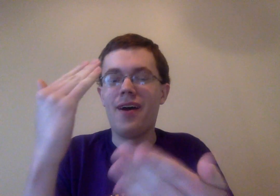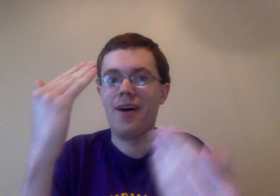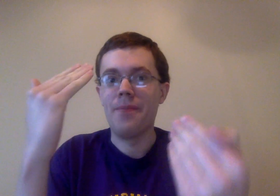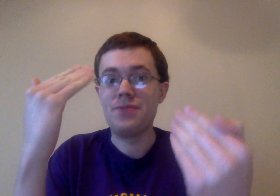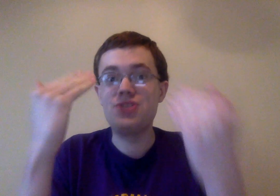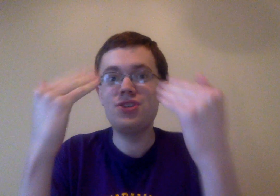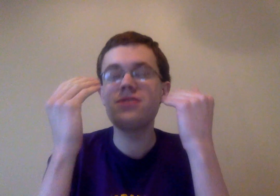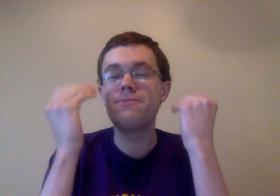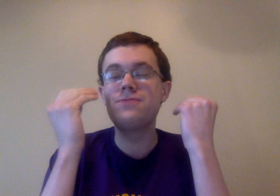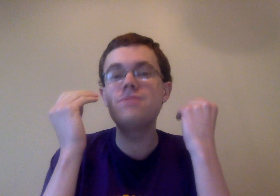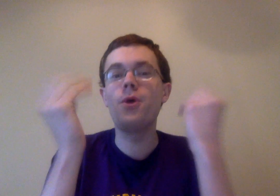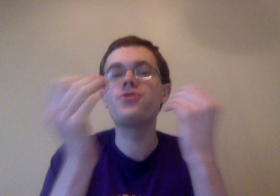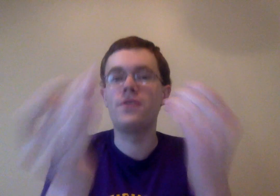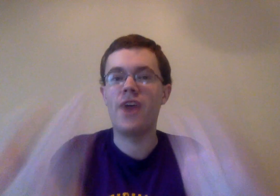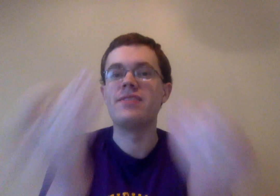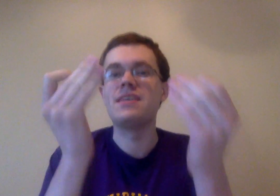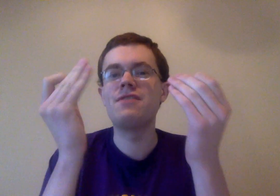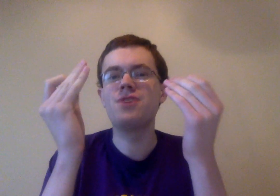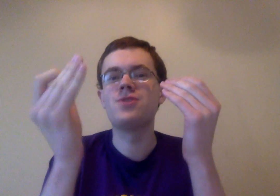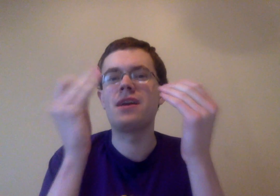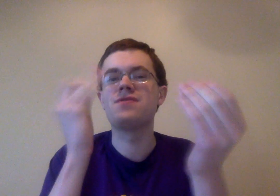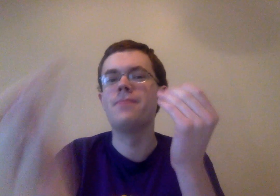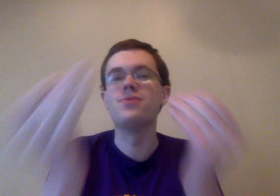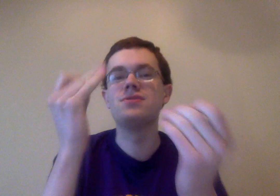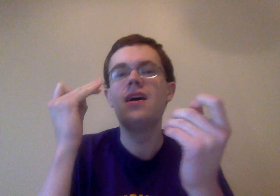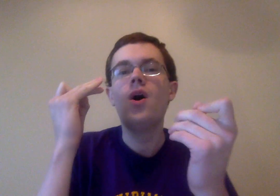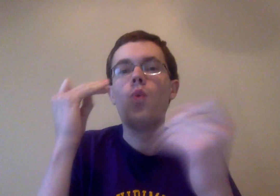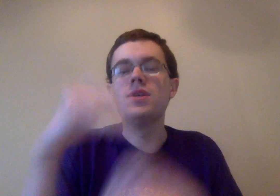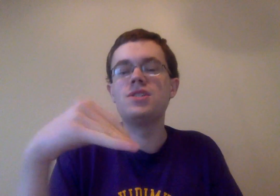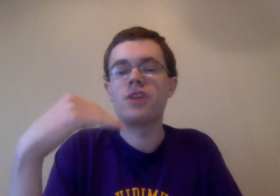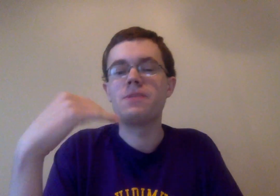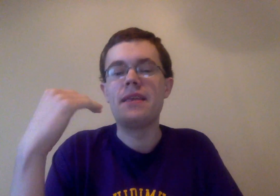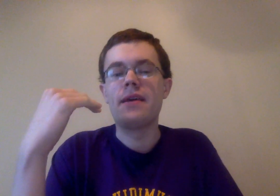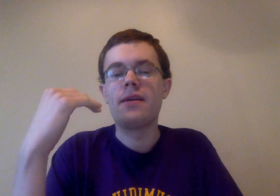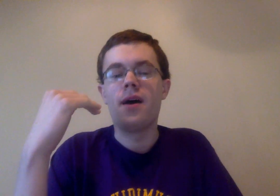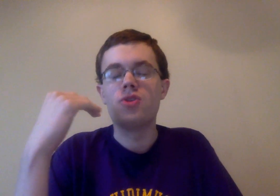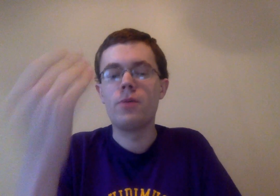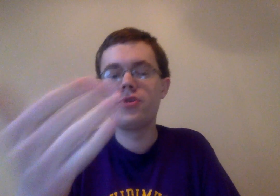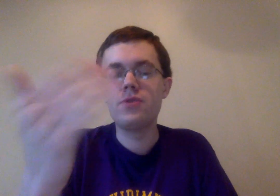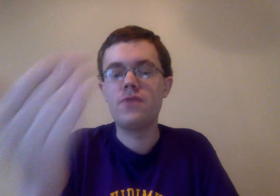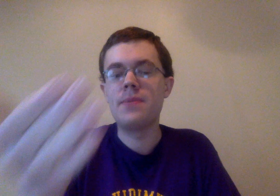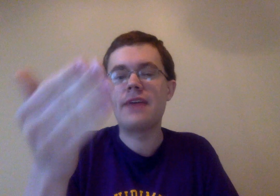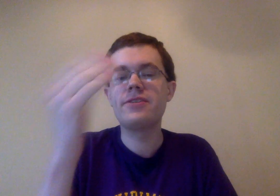Um, she's just, they're just both good friends, even if Chocho kind of stumbles once she starts meeting, uh, Tomaru, the famous actor.